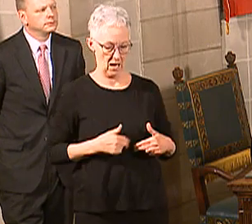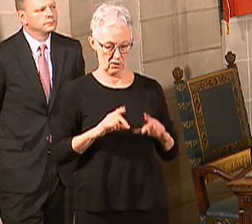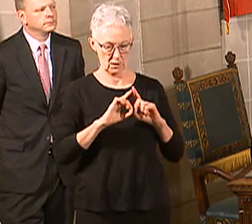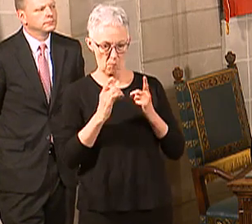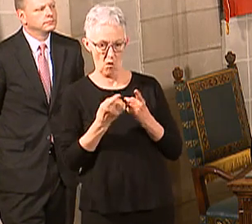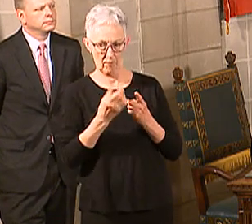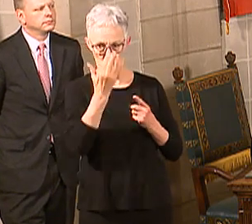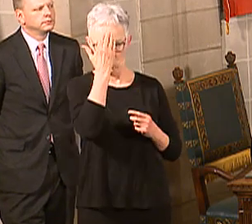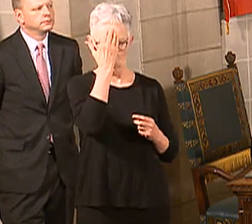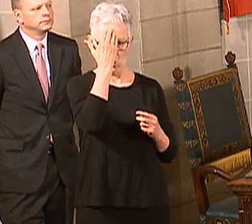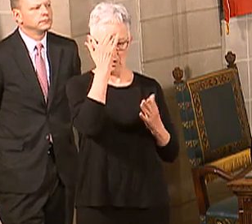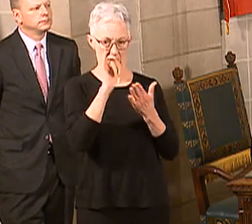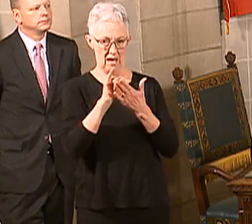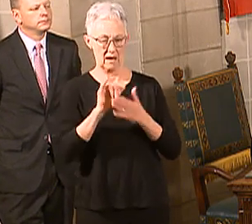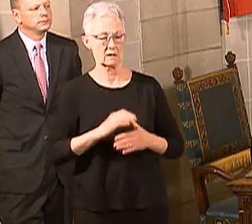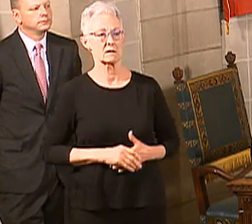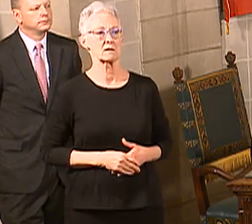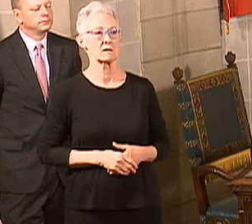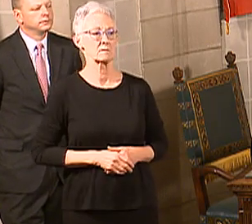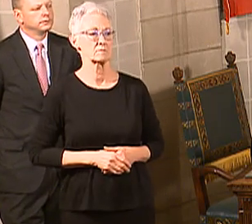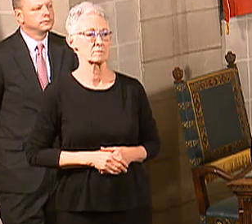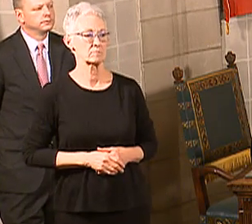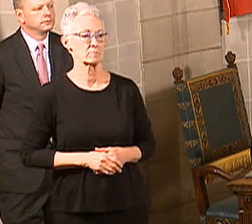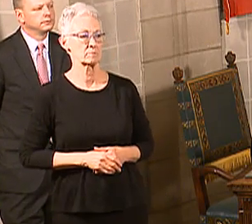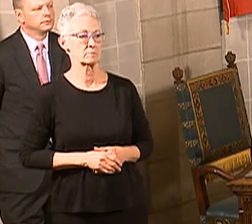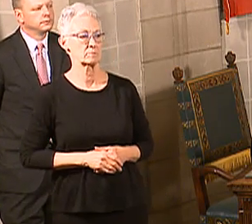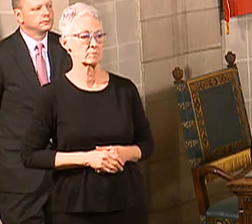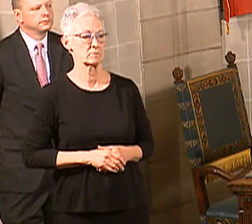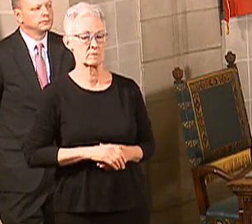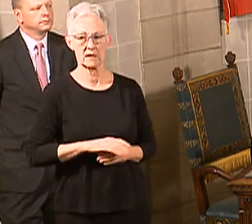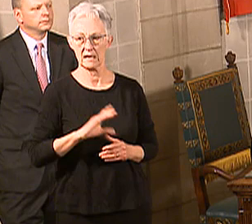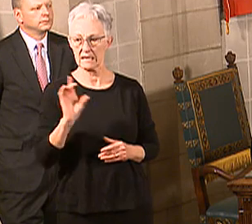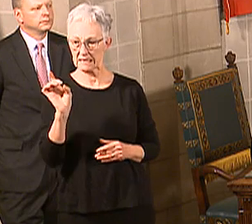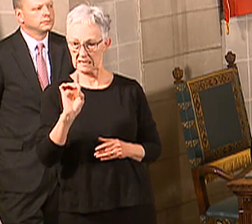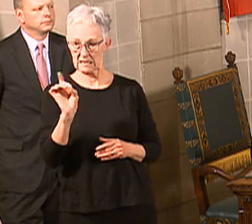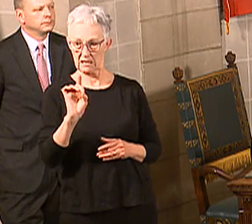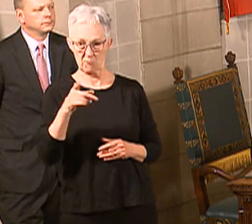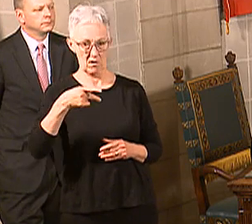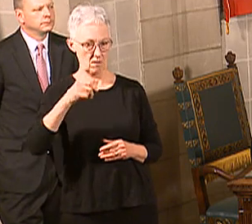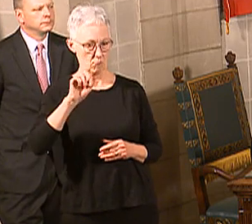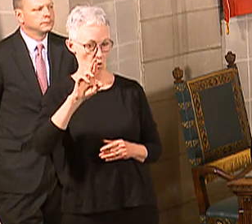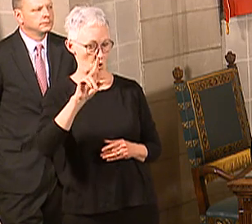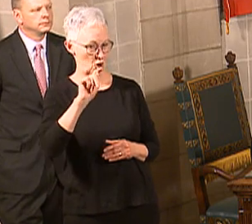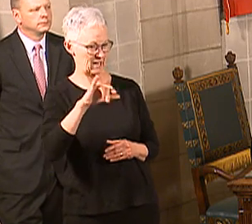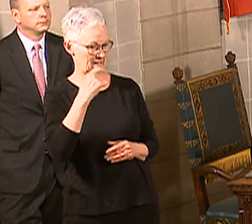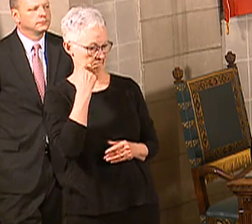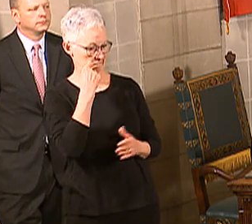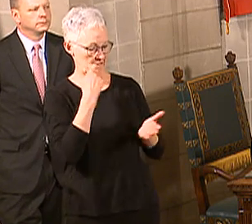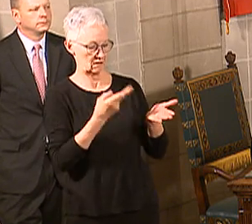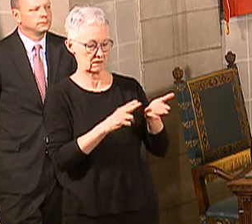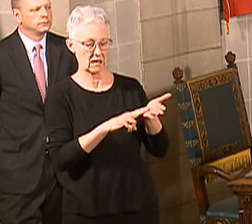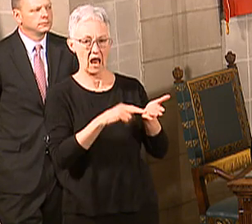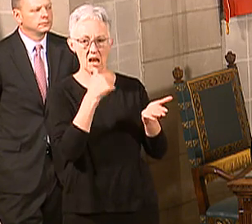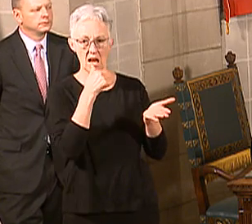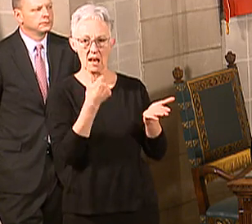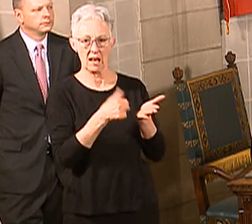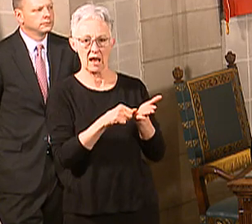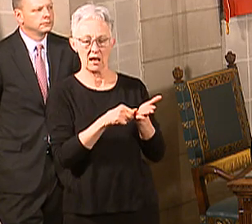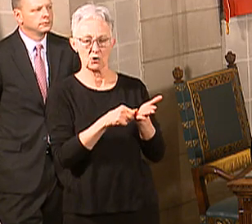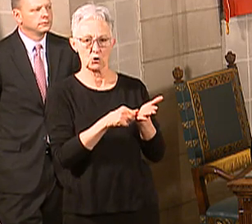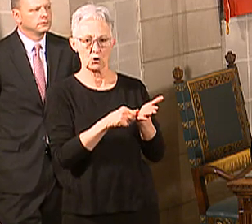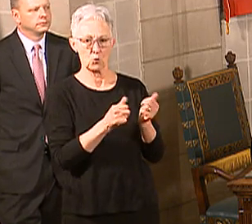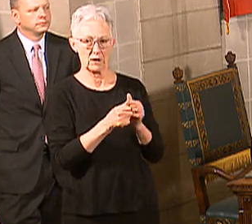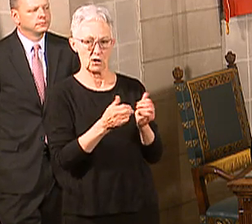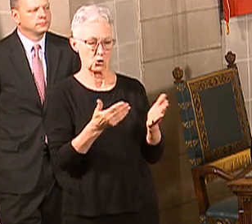Aaron Sanford, Omaha World Herald. Democrat Party Chairs have signed a letter with new demands for elections. Did you